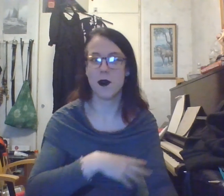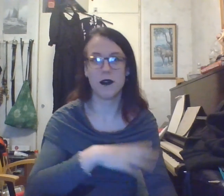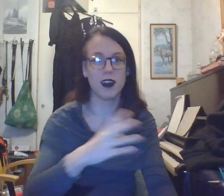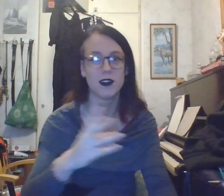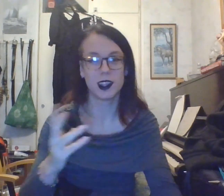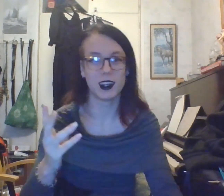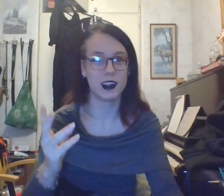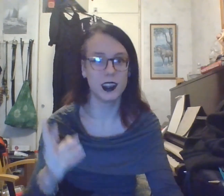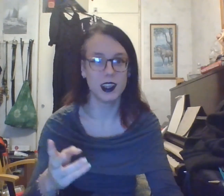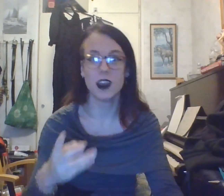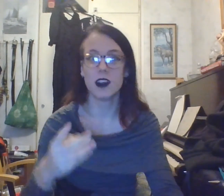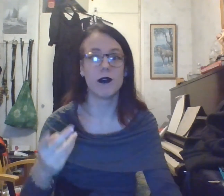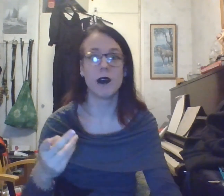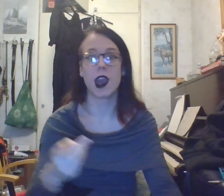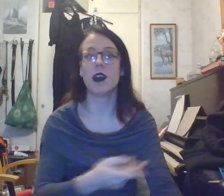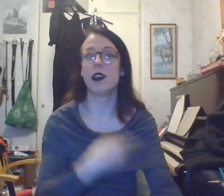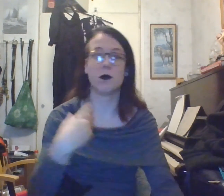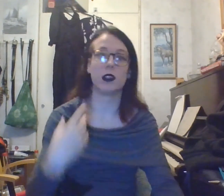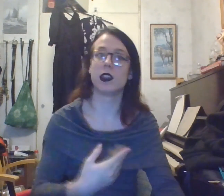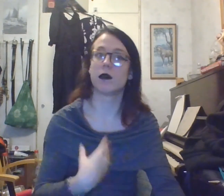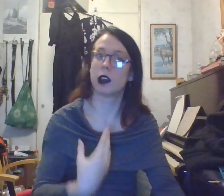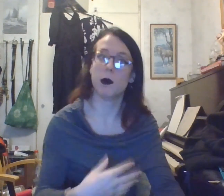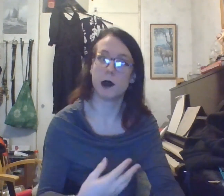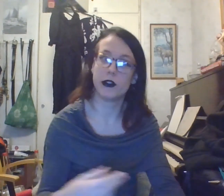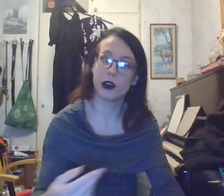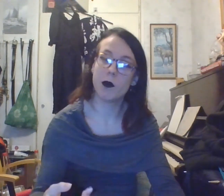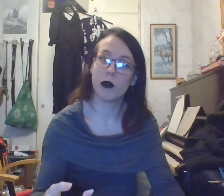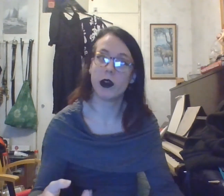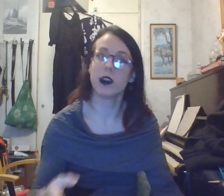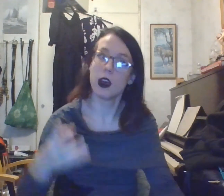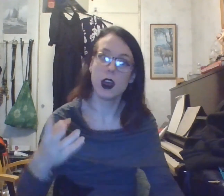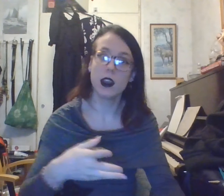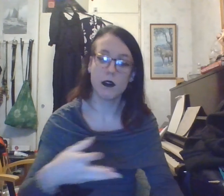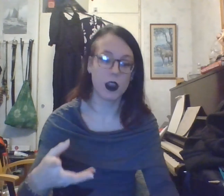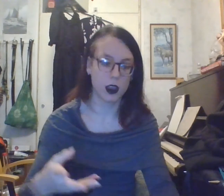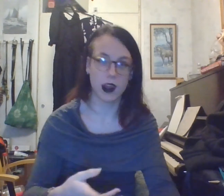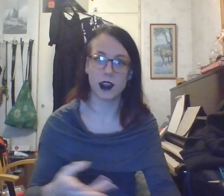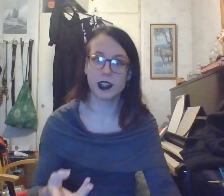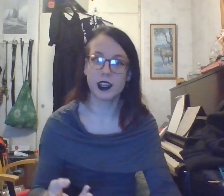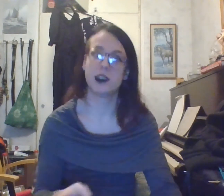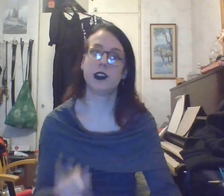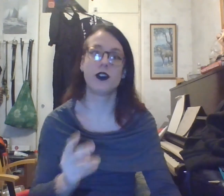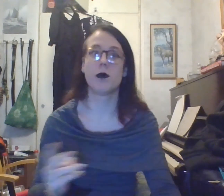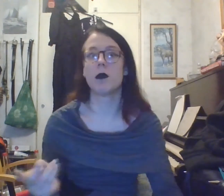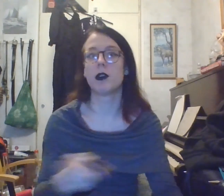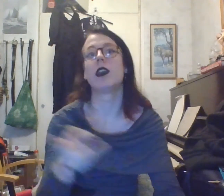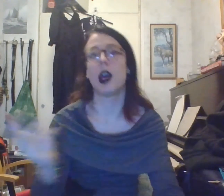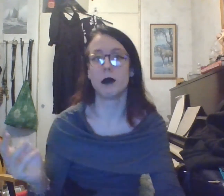feeling the need to fear that the police will come and be a trap for it. And if you get addicted, you should be able to get help at a